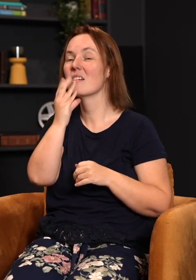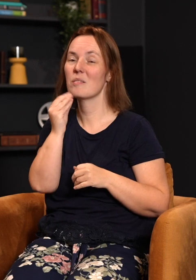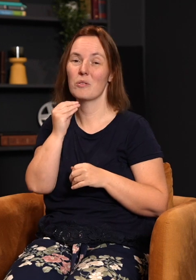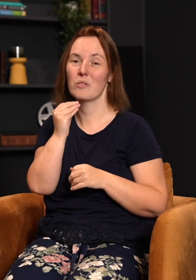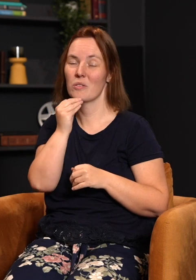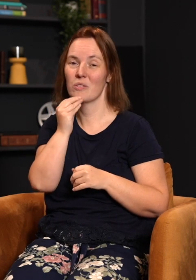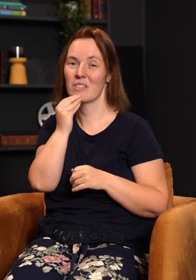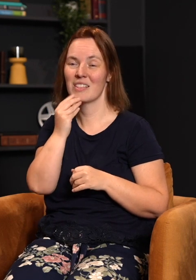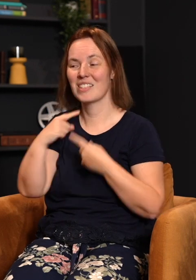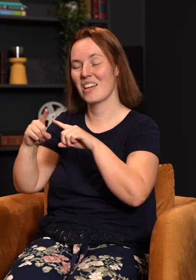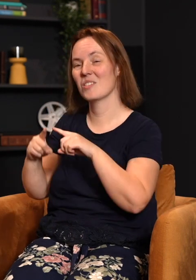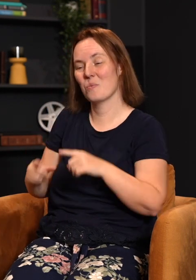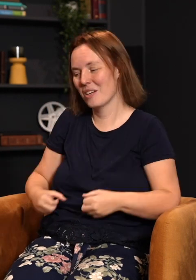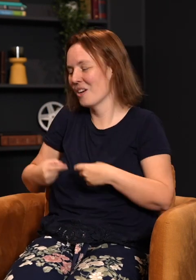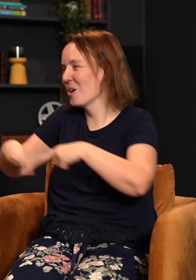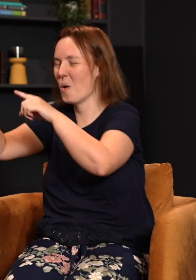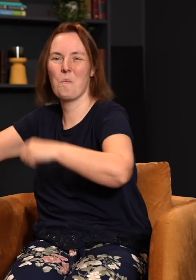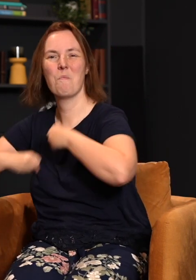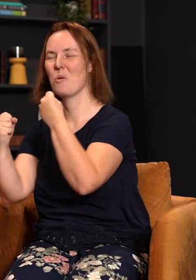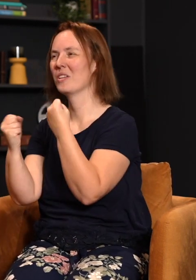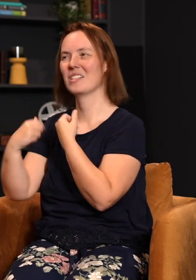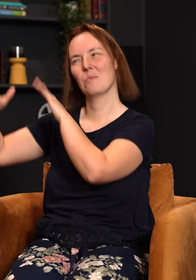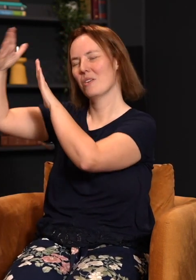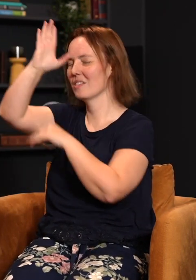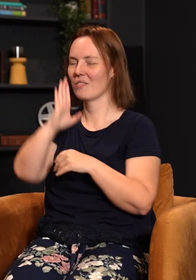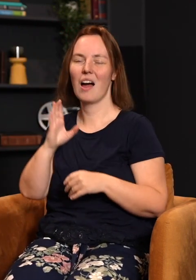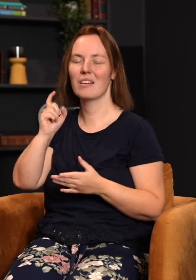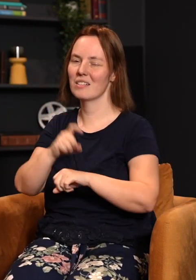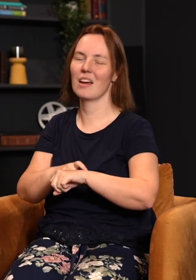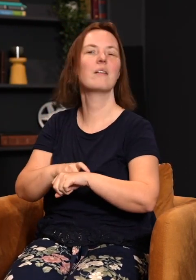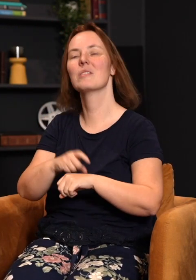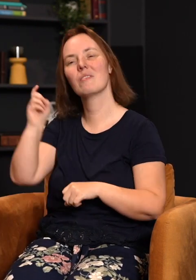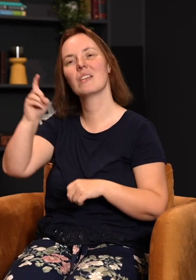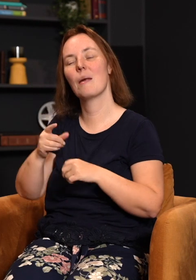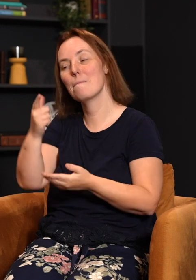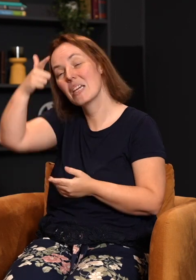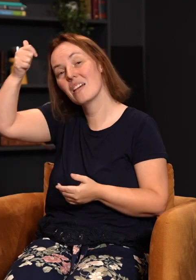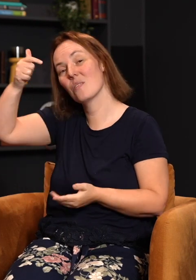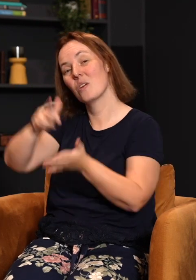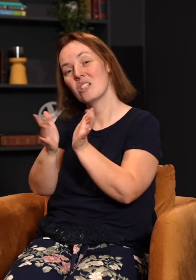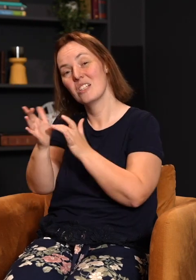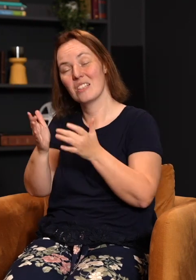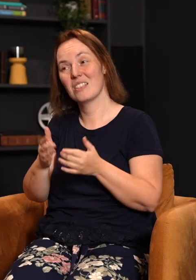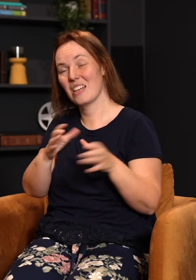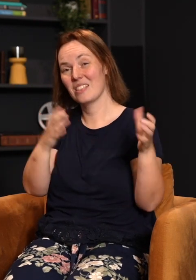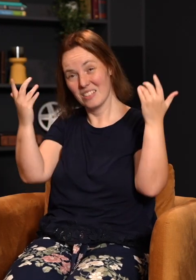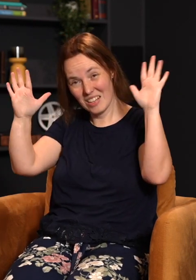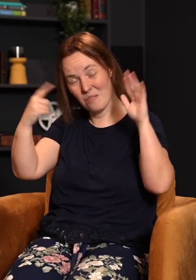says that we are able to come boldly into the presence of God in times of need because of what Jesus has done for us. It is